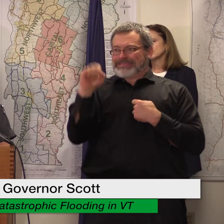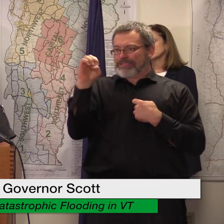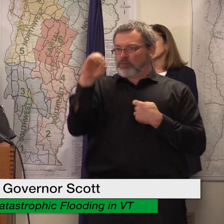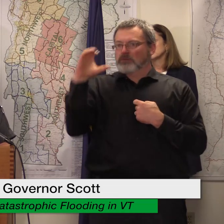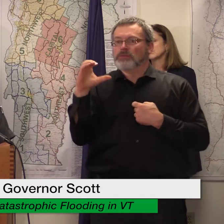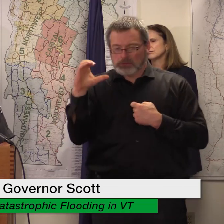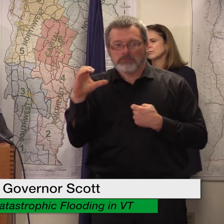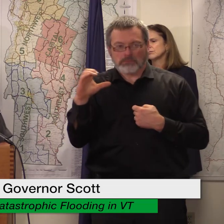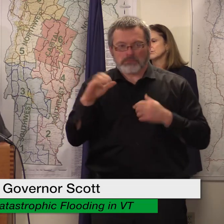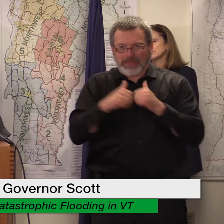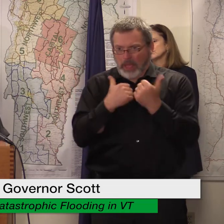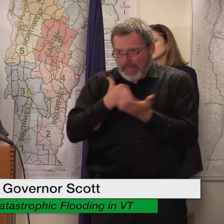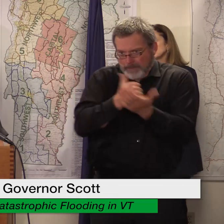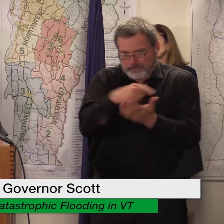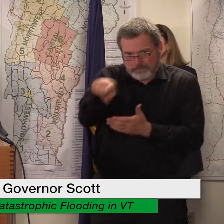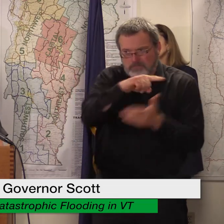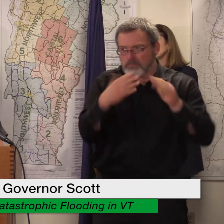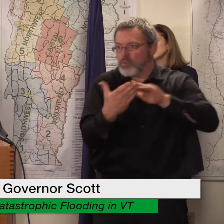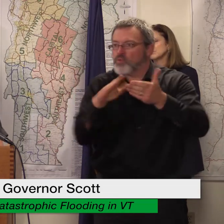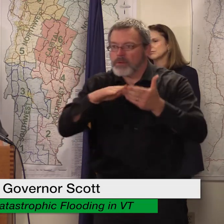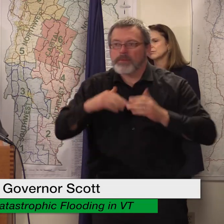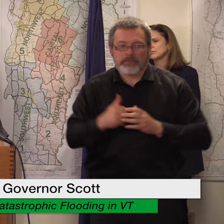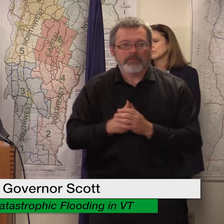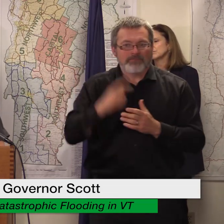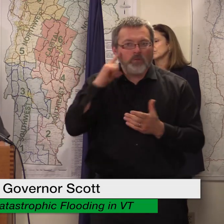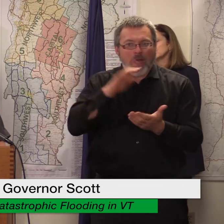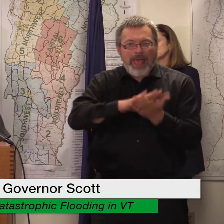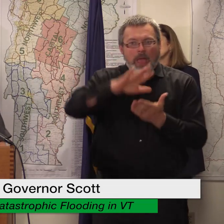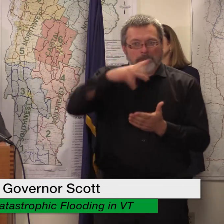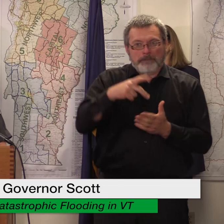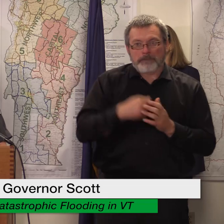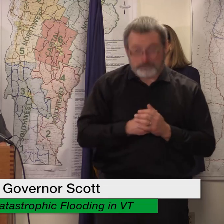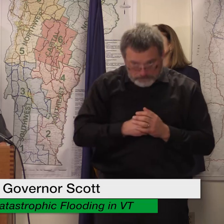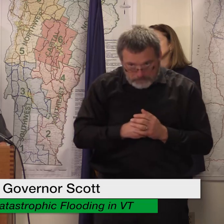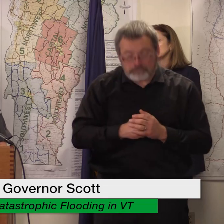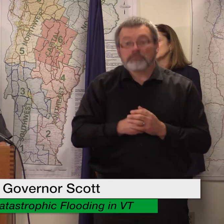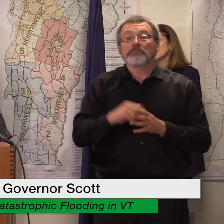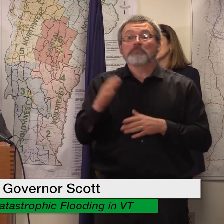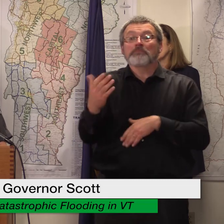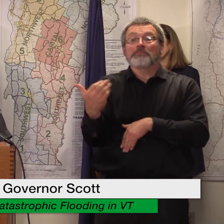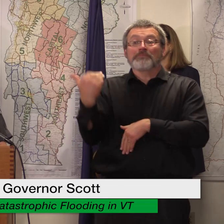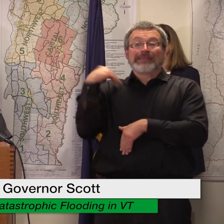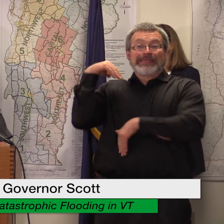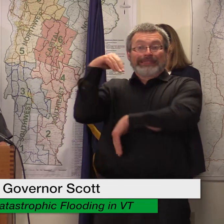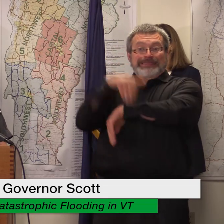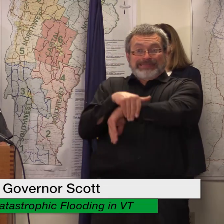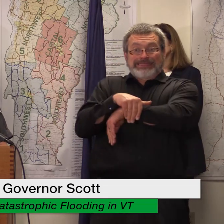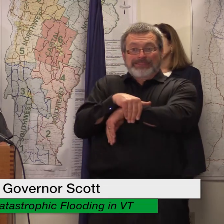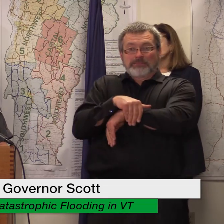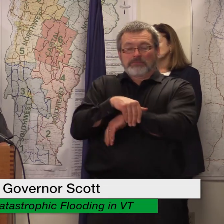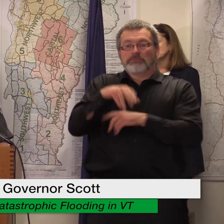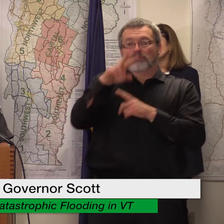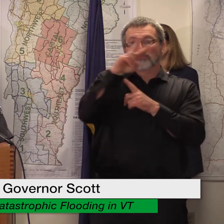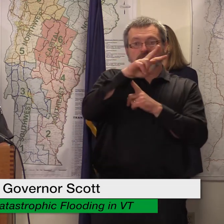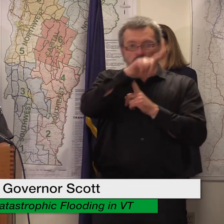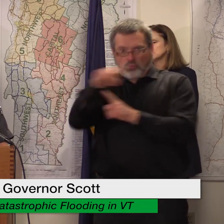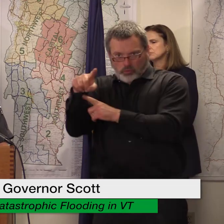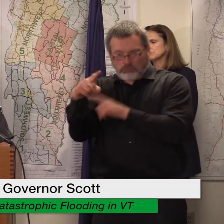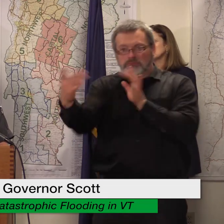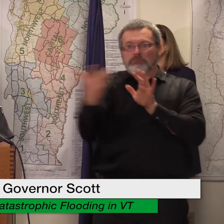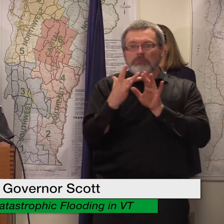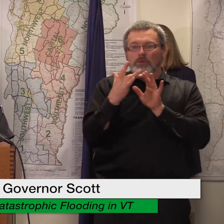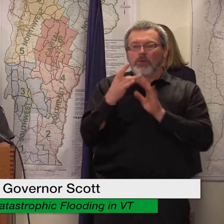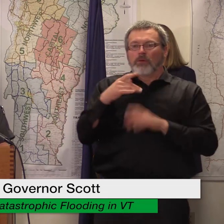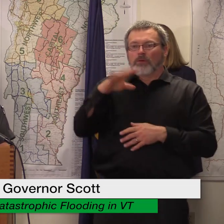as of last night 2-1-1 has received 4,290 calls related to the flooding